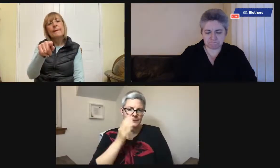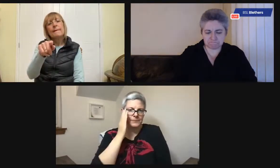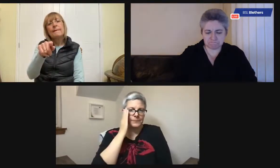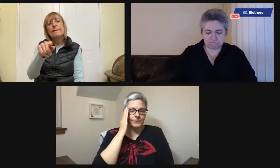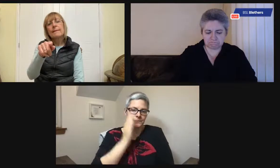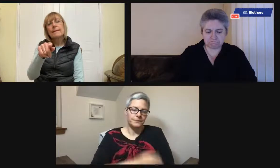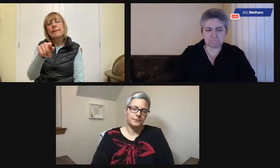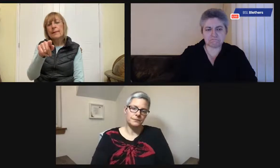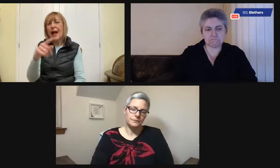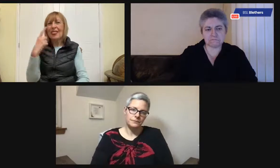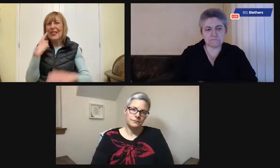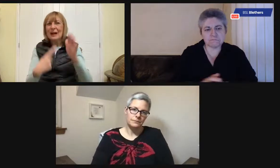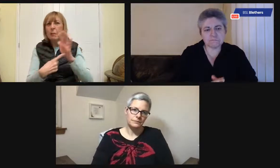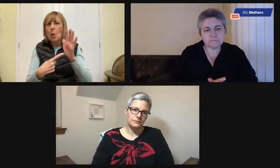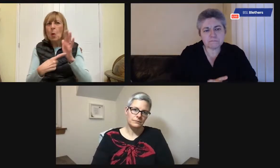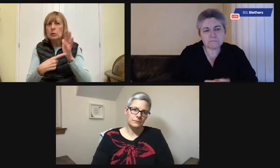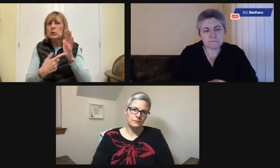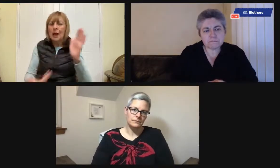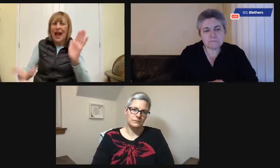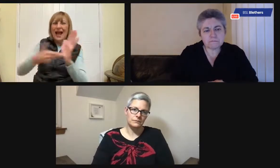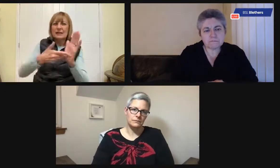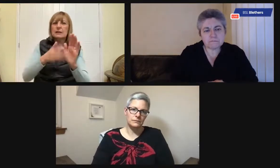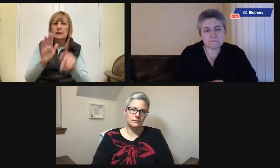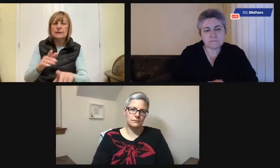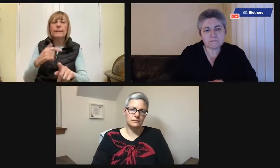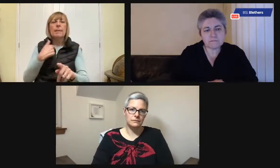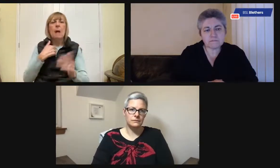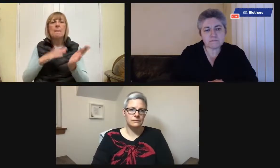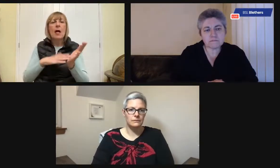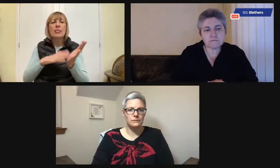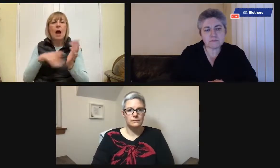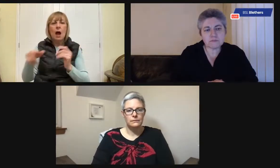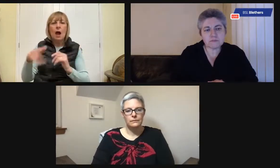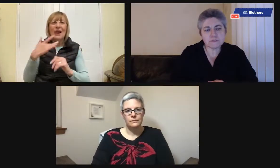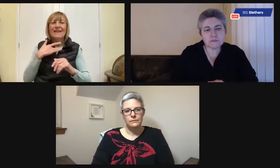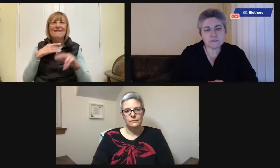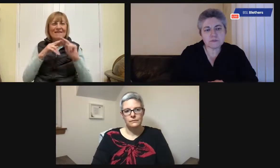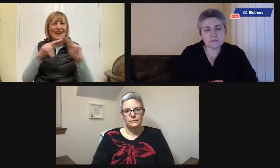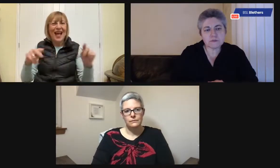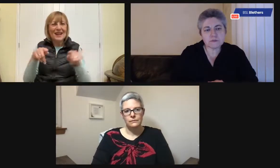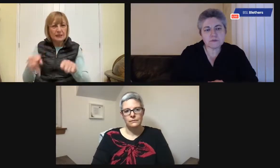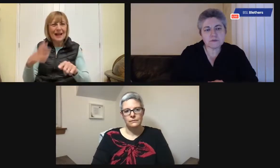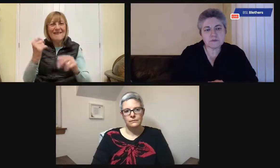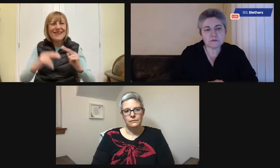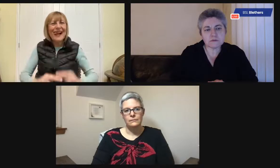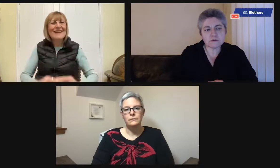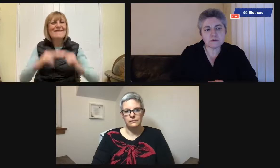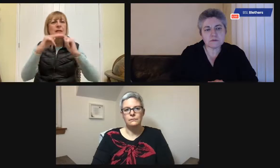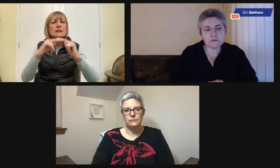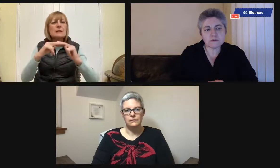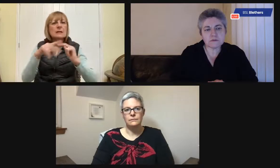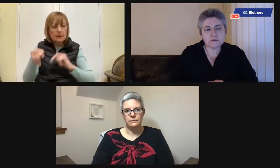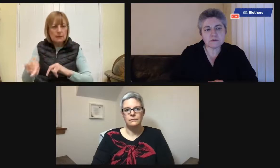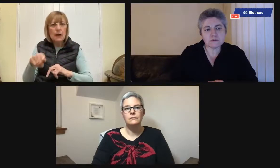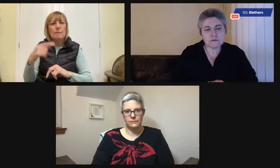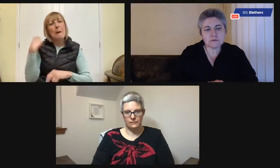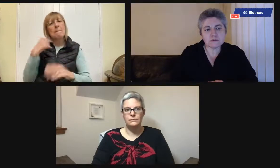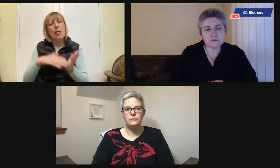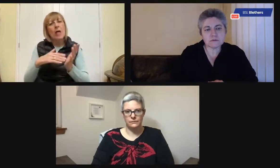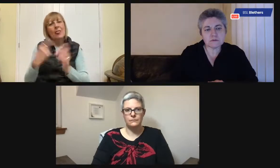you cover mirrors to reduce that anxiety. Yeah, it's really important. My mother, in her flat, they